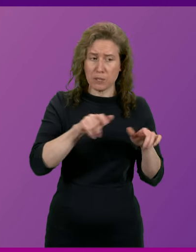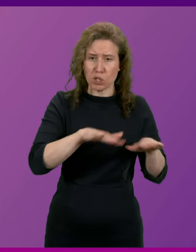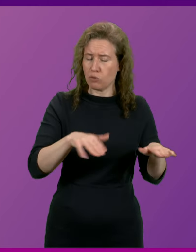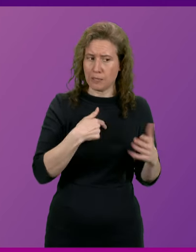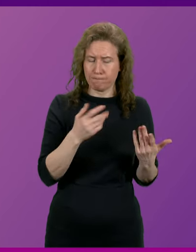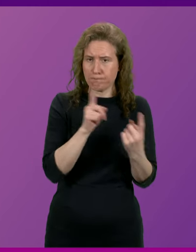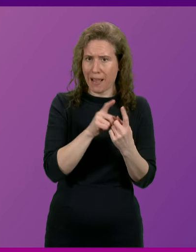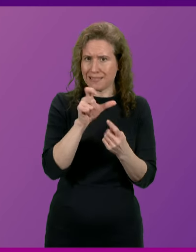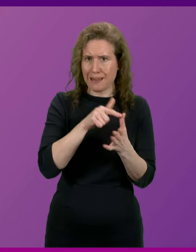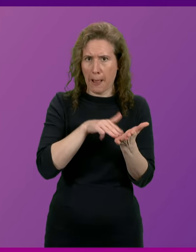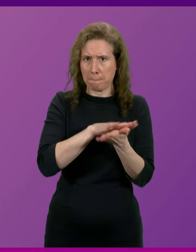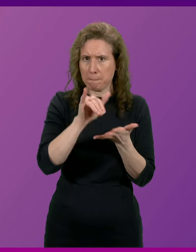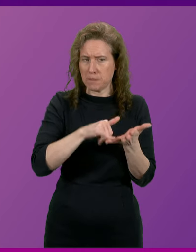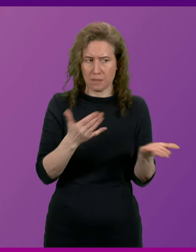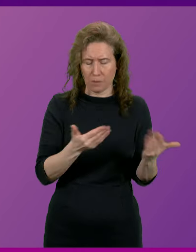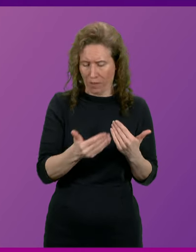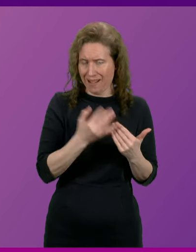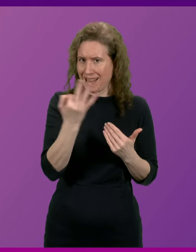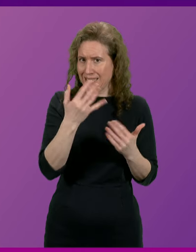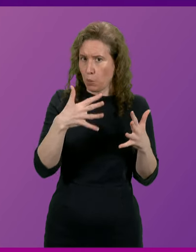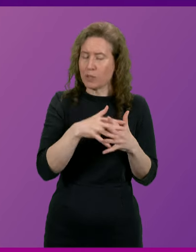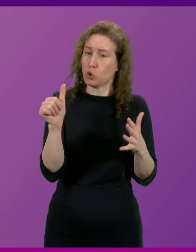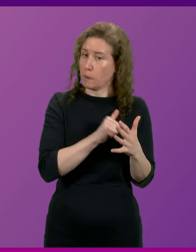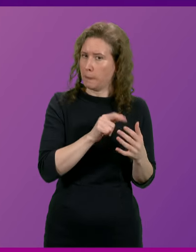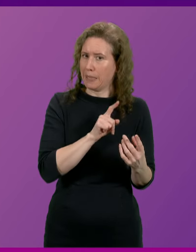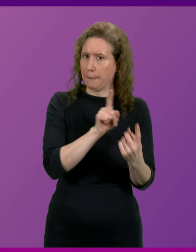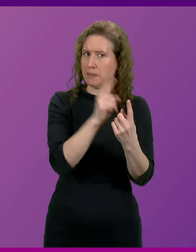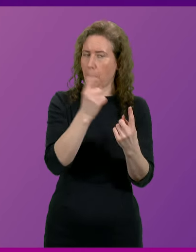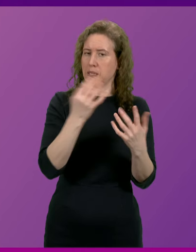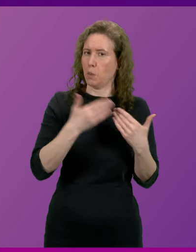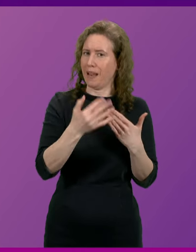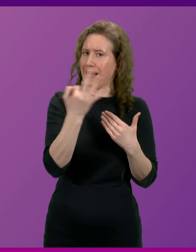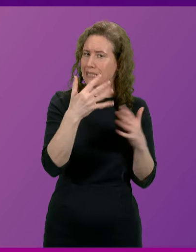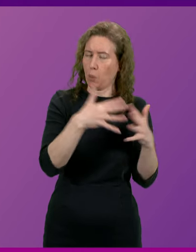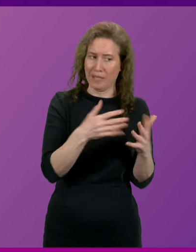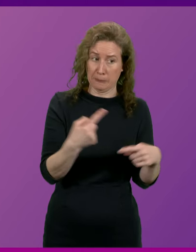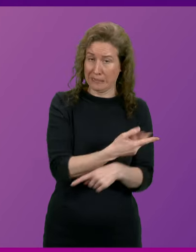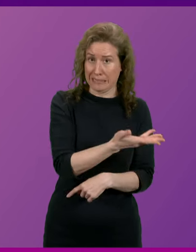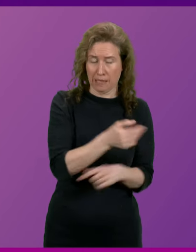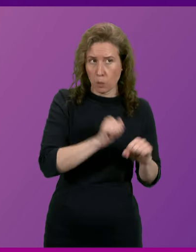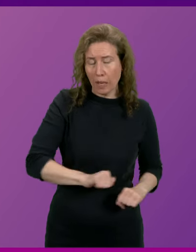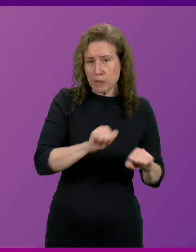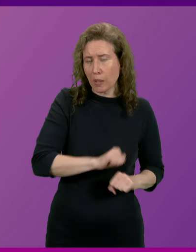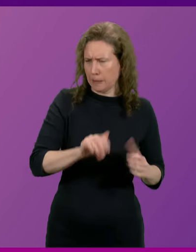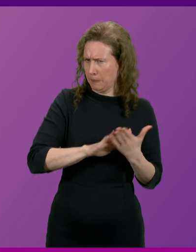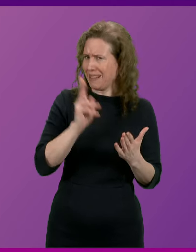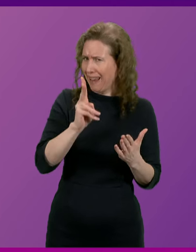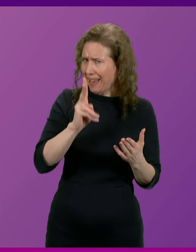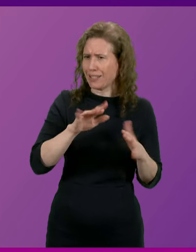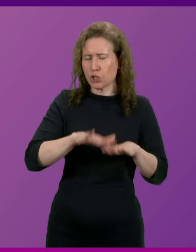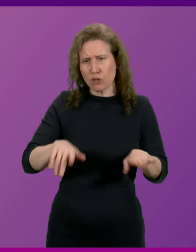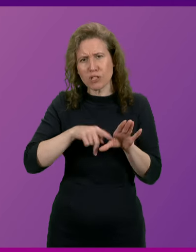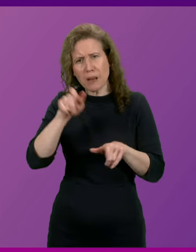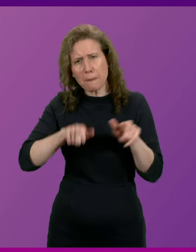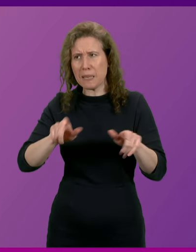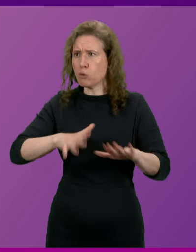by CAMHS within the 18 week of referral. This report shows us once again that children and young people in some of our most rural areas aren't